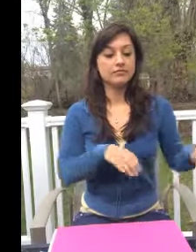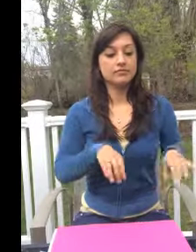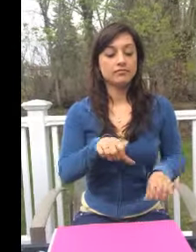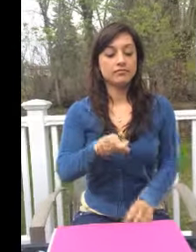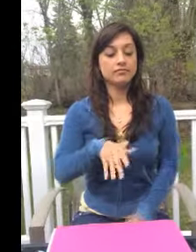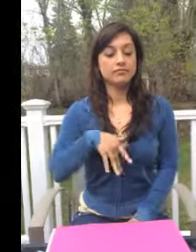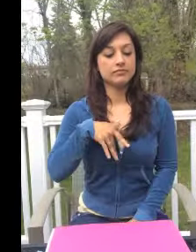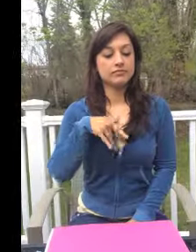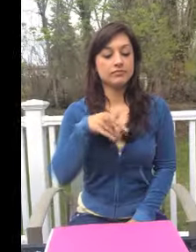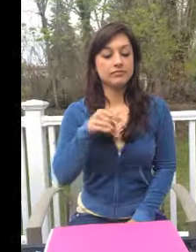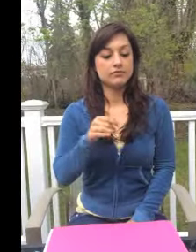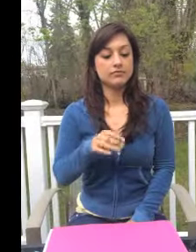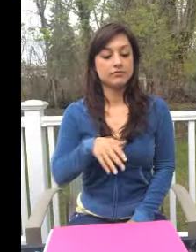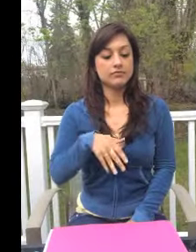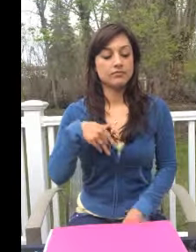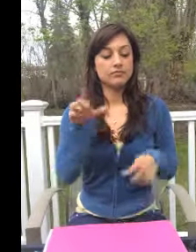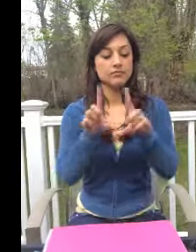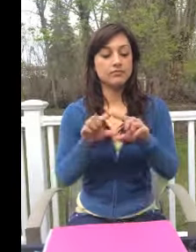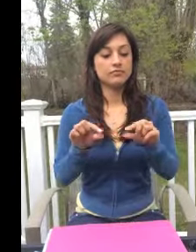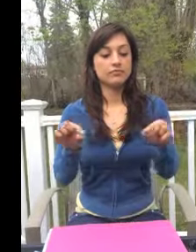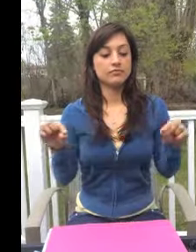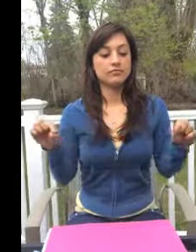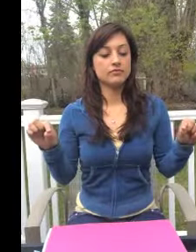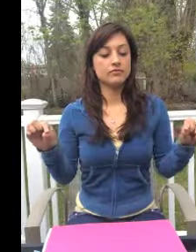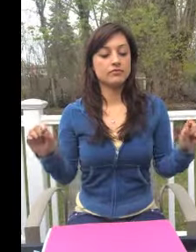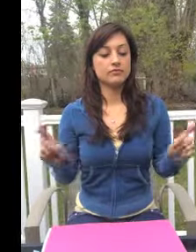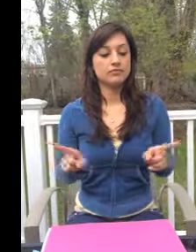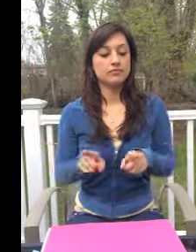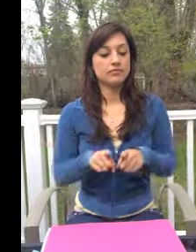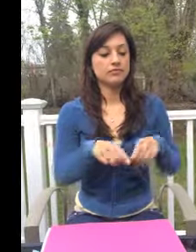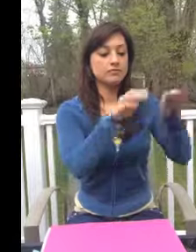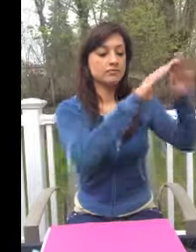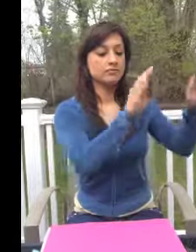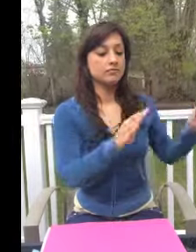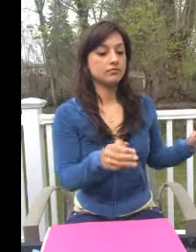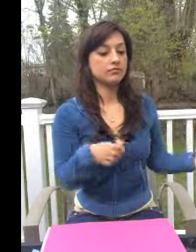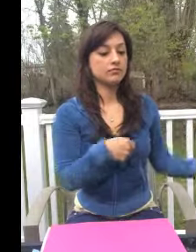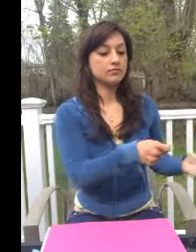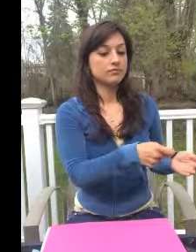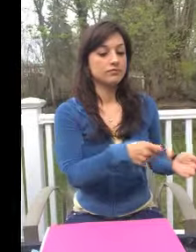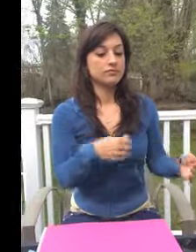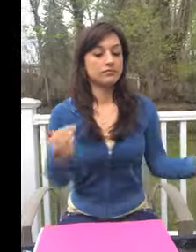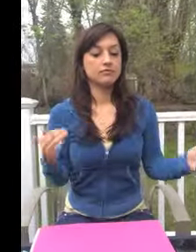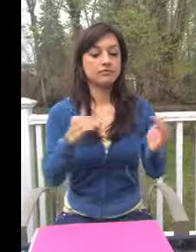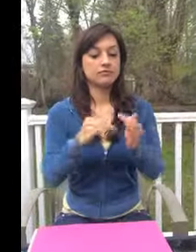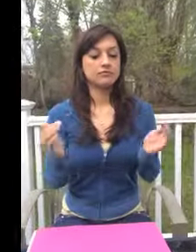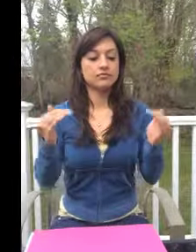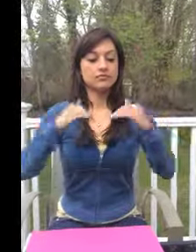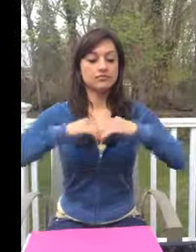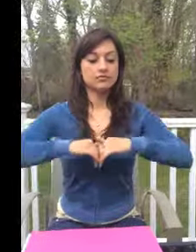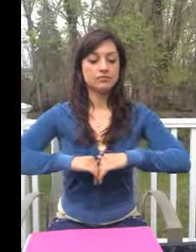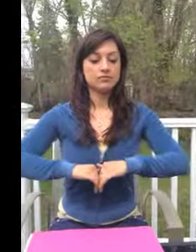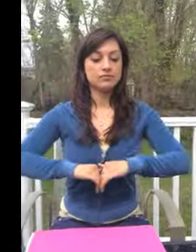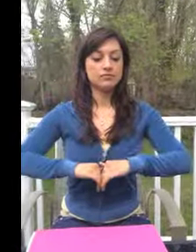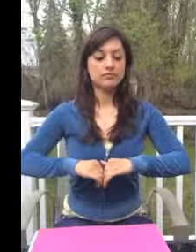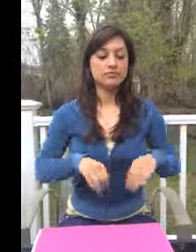Do you ever feel, feels so paper thin, like a house of hearts, a glow from caving in?